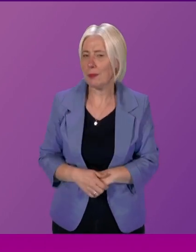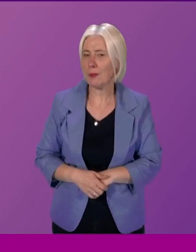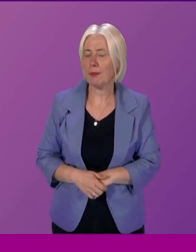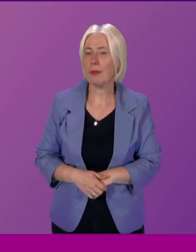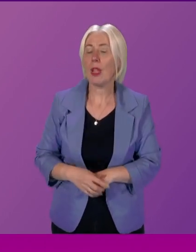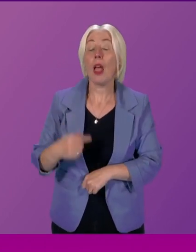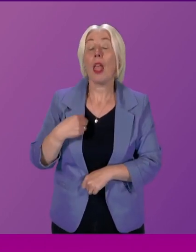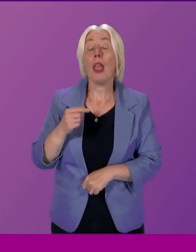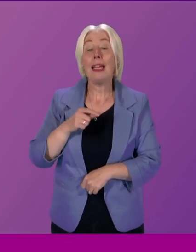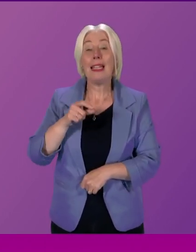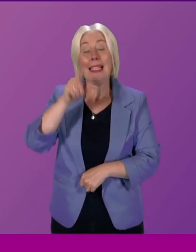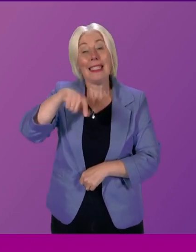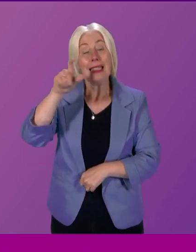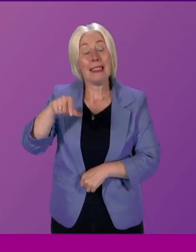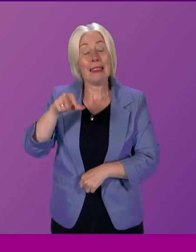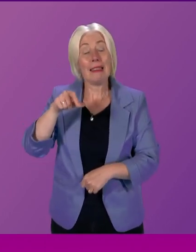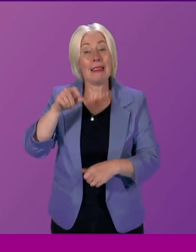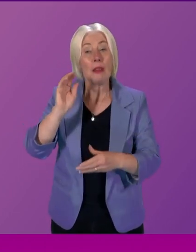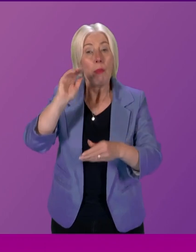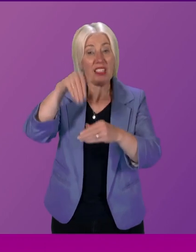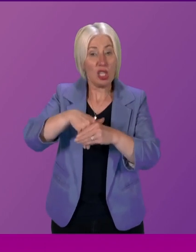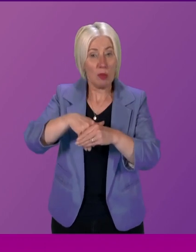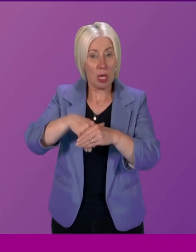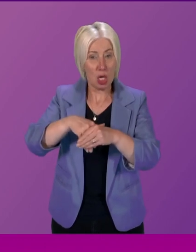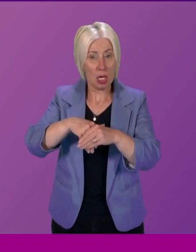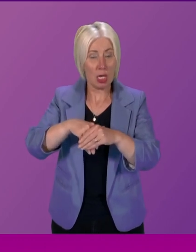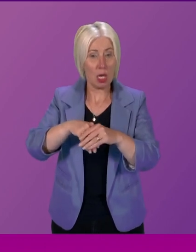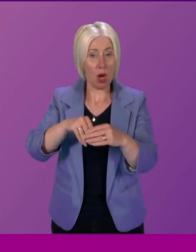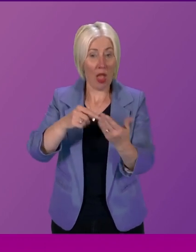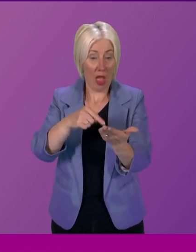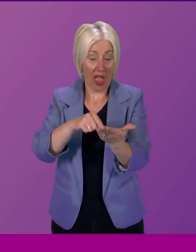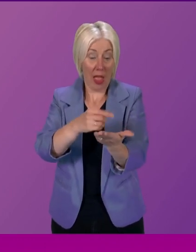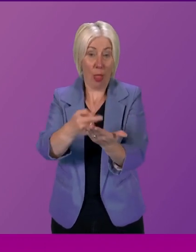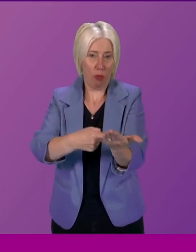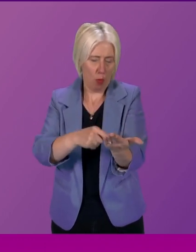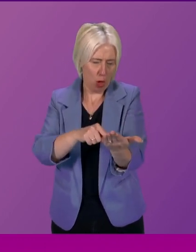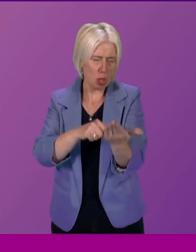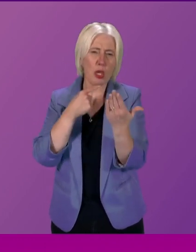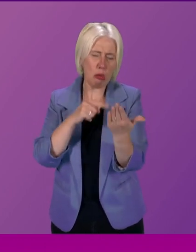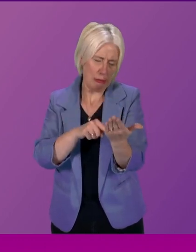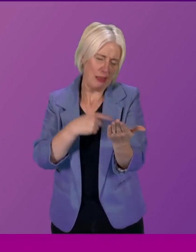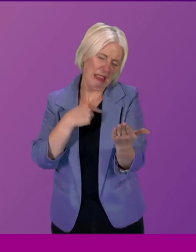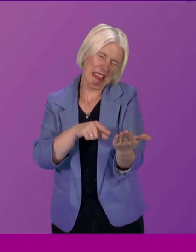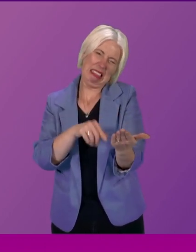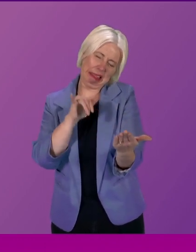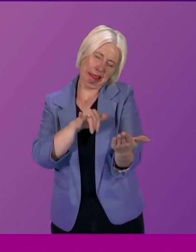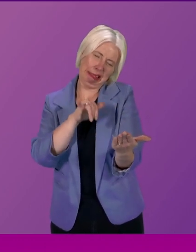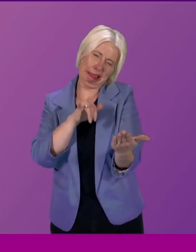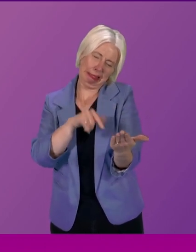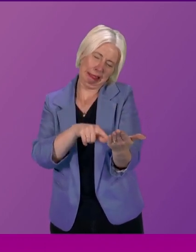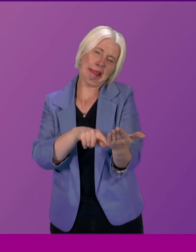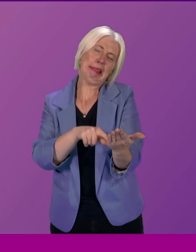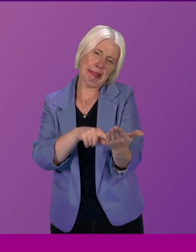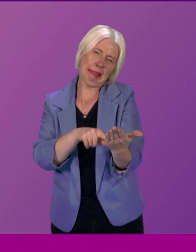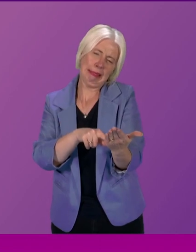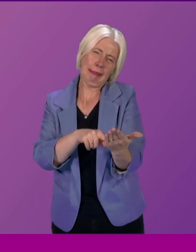citizens participation part of this report I have to admit I was slightly sceptical and